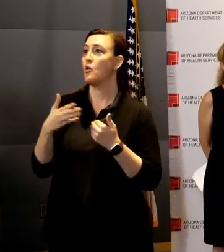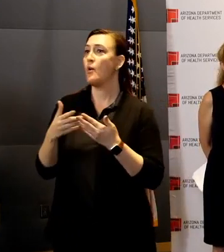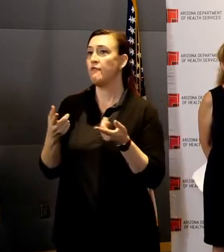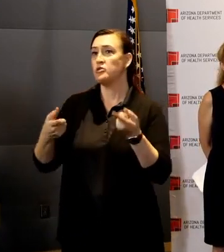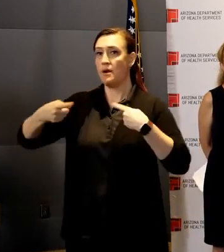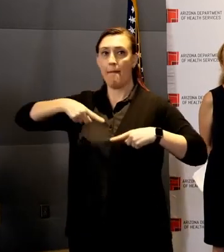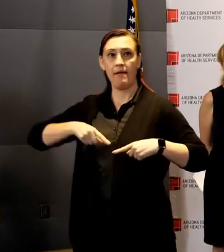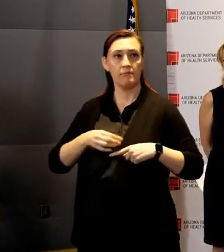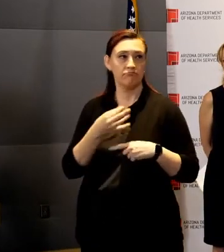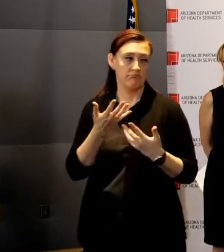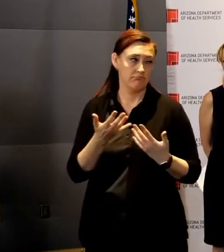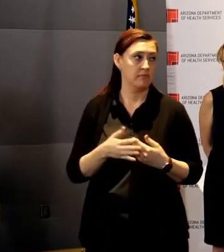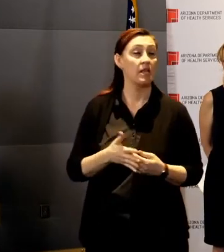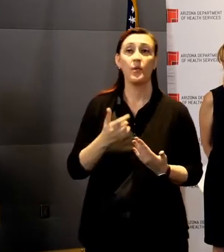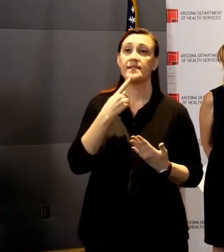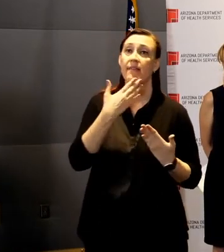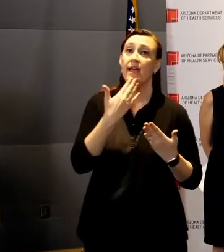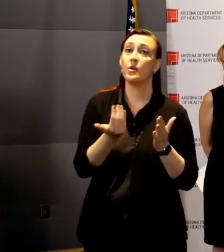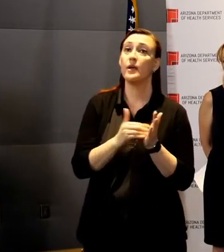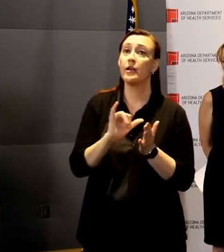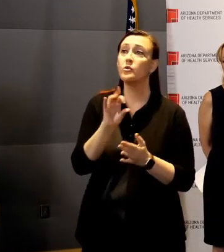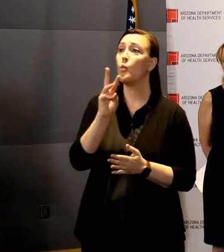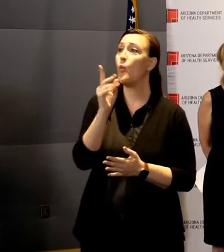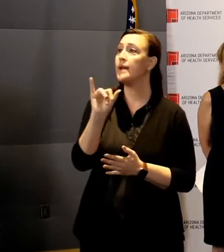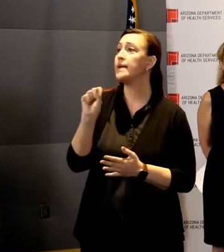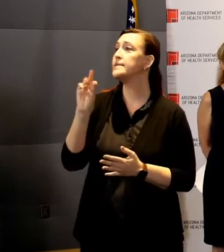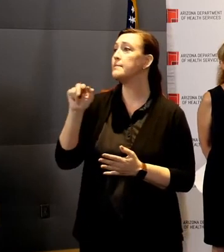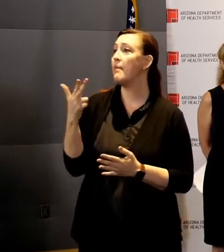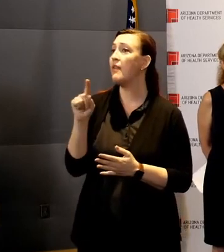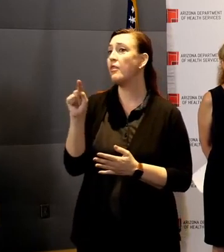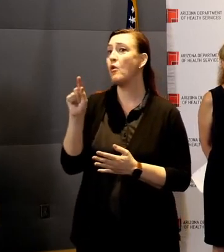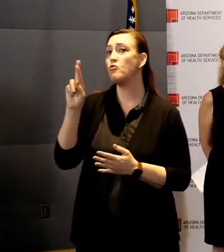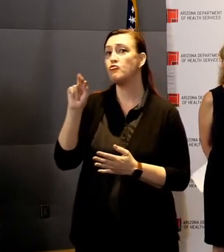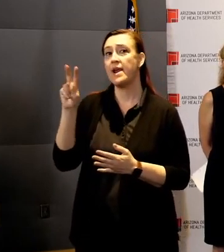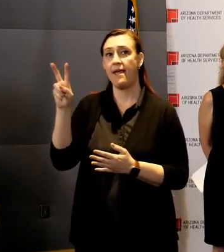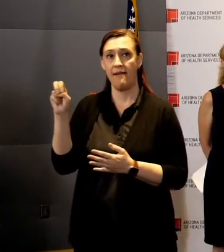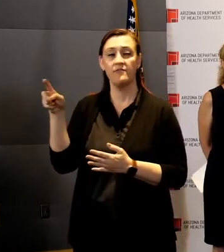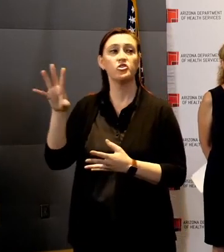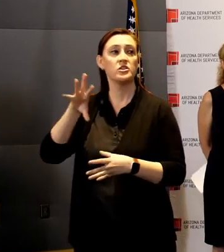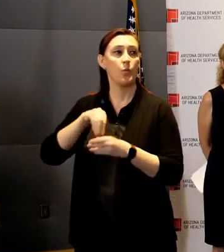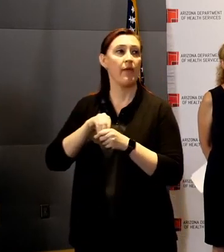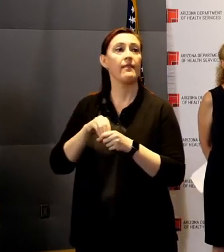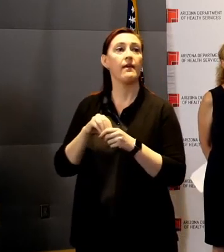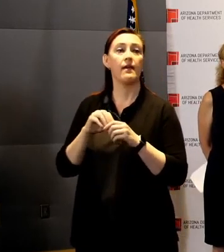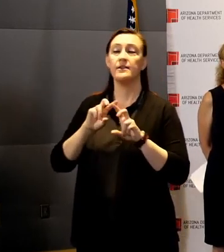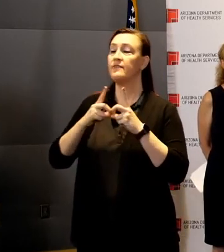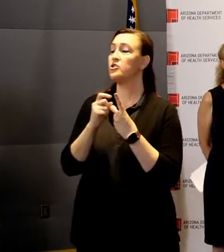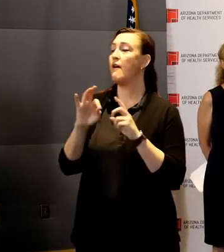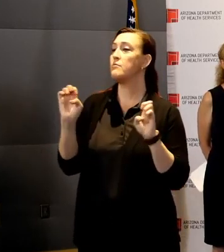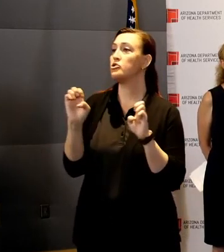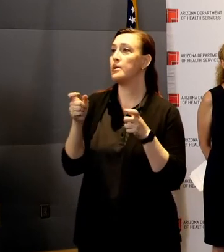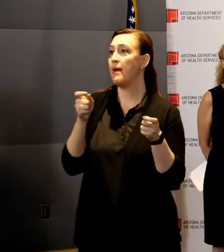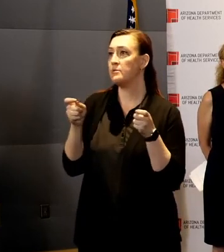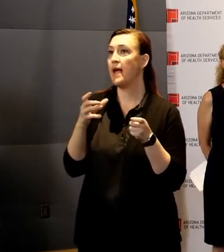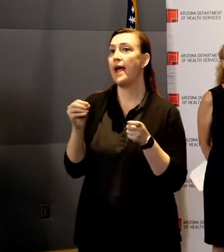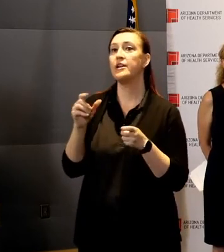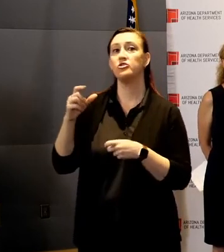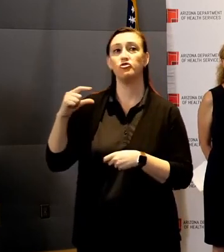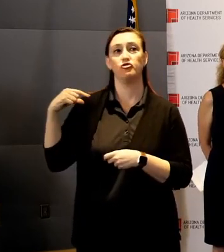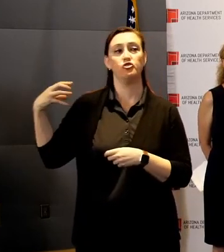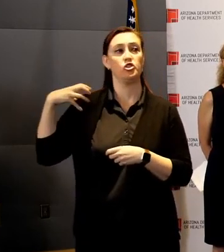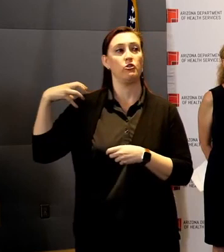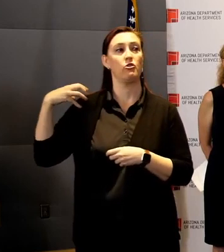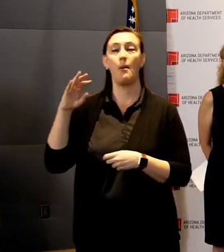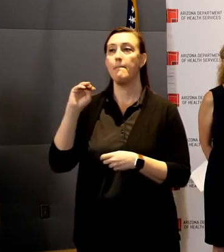say a big thank you and shout out to Wendy Smith-Reeve with the Division of Emergency Management and General Mick McGuire with the